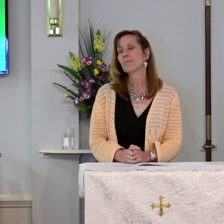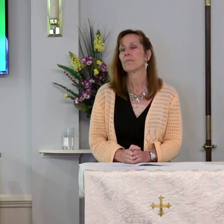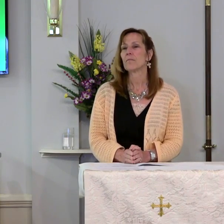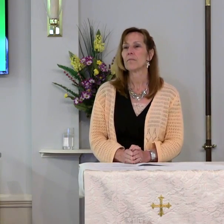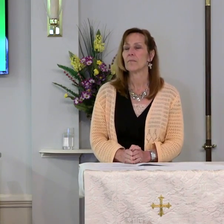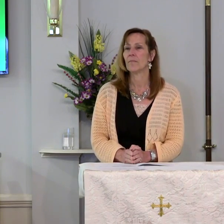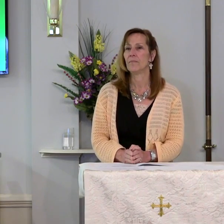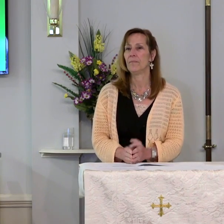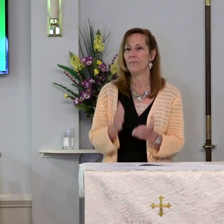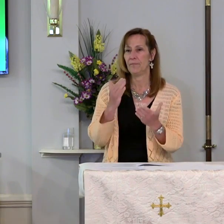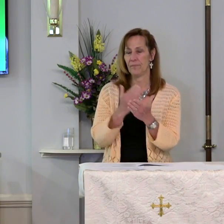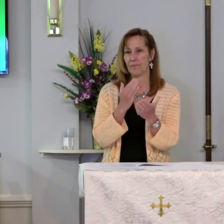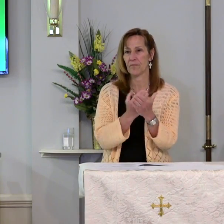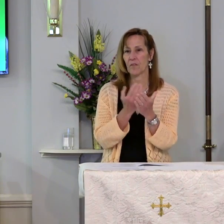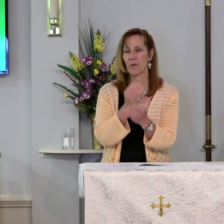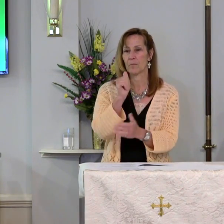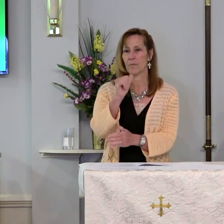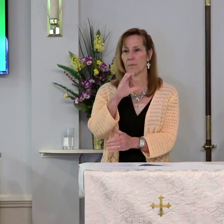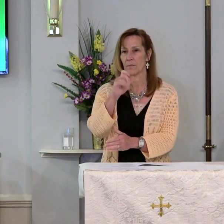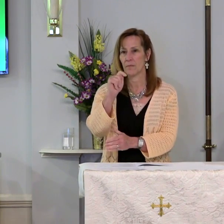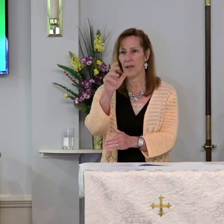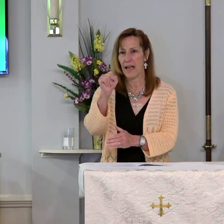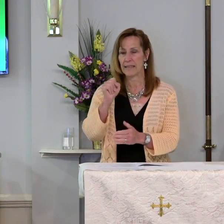A reading from Acts.